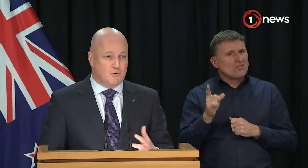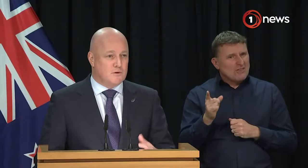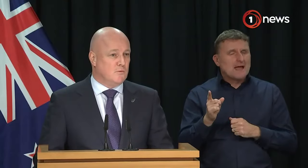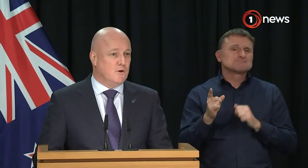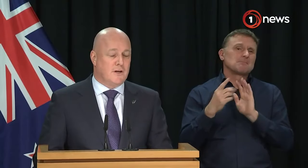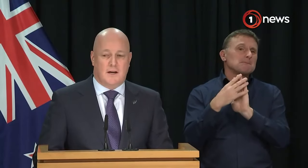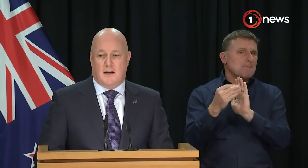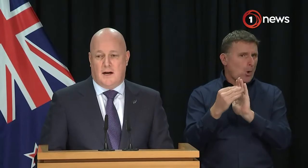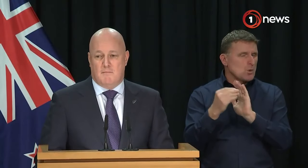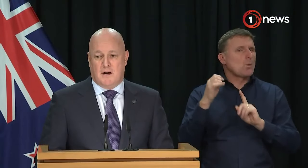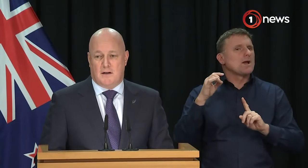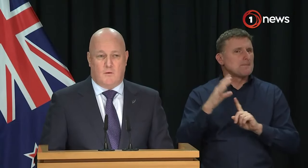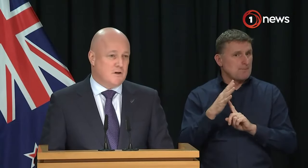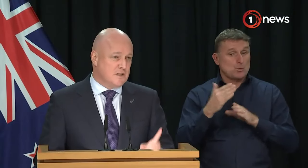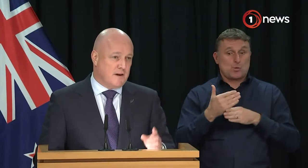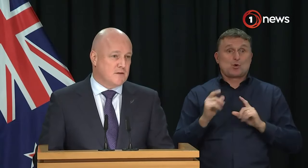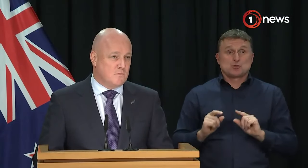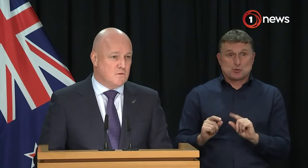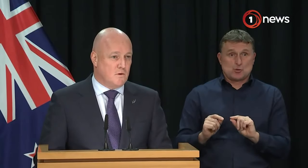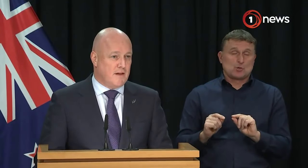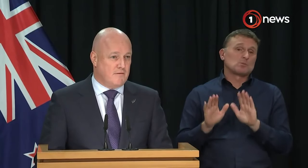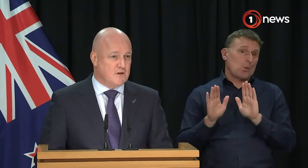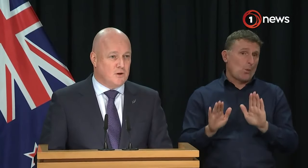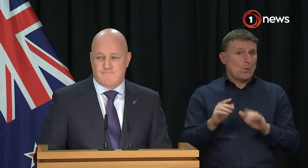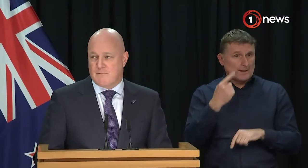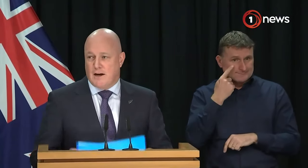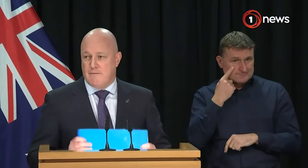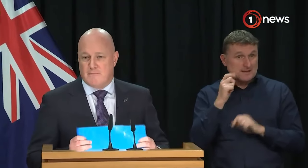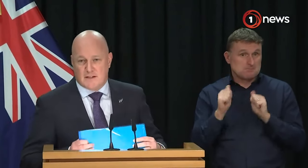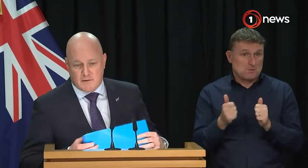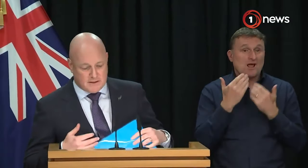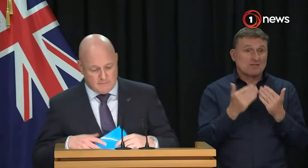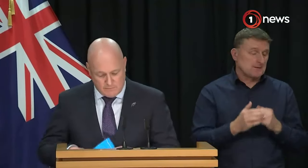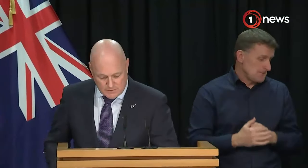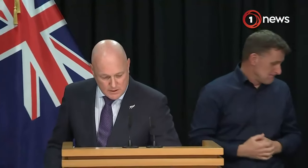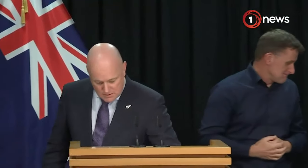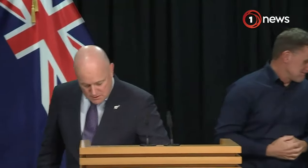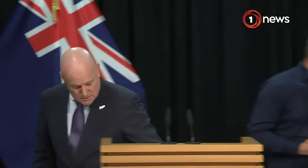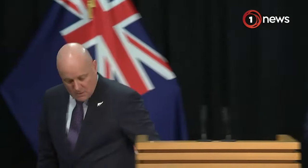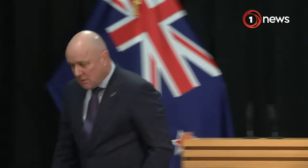evolve. It's important work. But watch this space. We'll talk about that very shortly. Okay. Thanks, Simon.